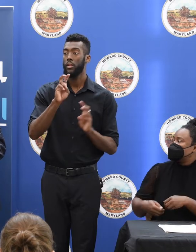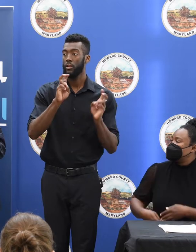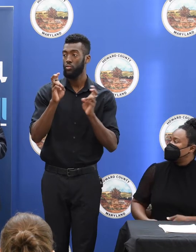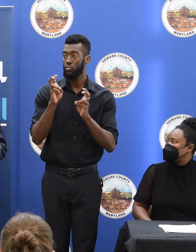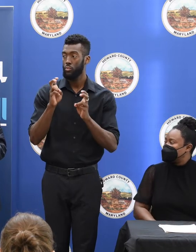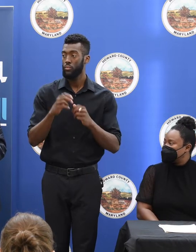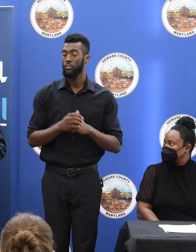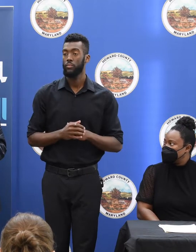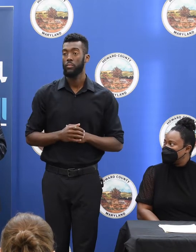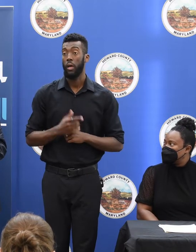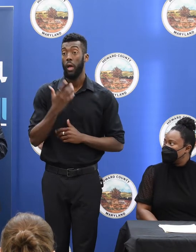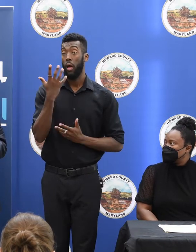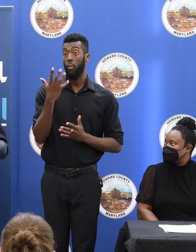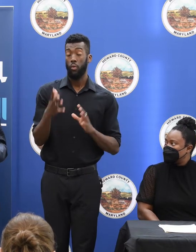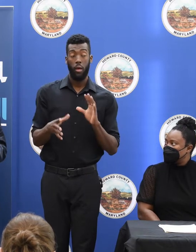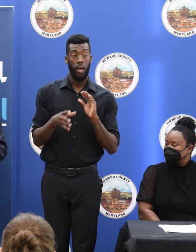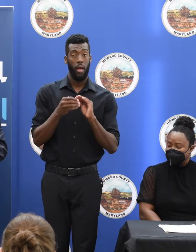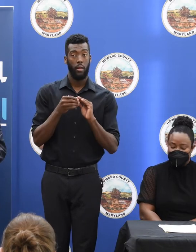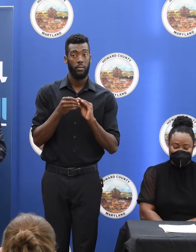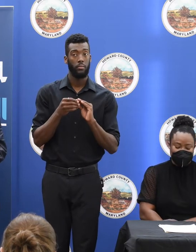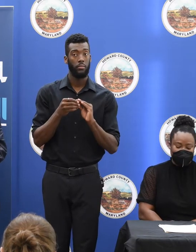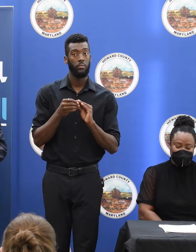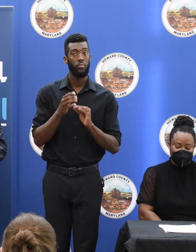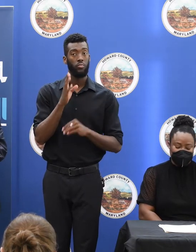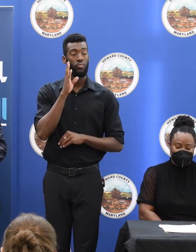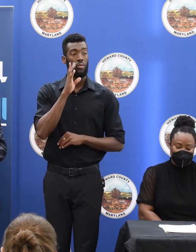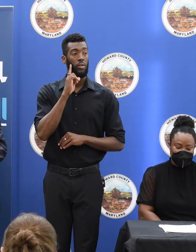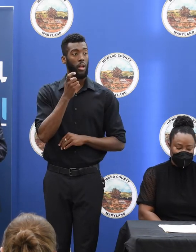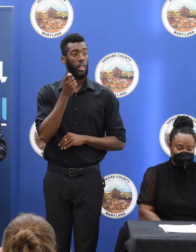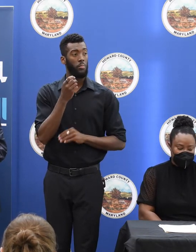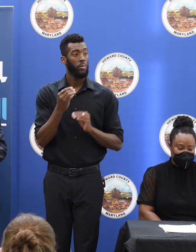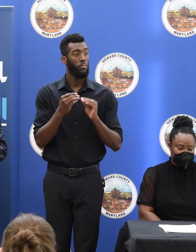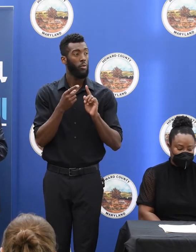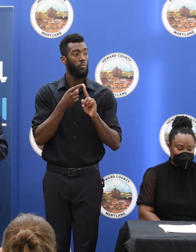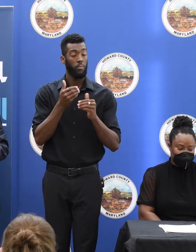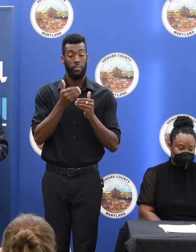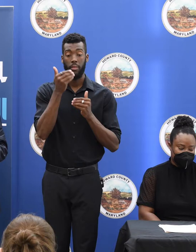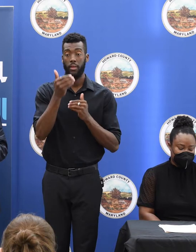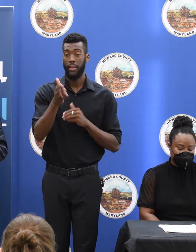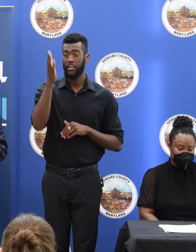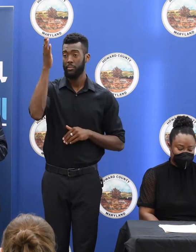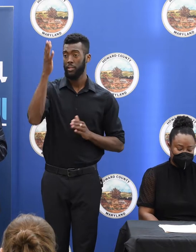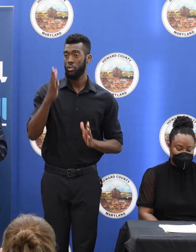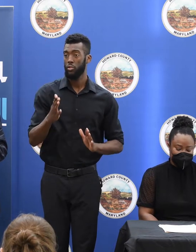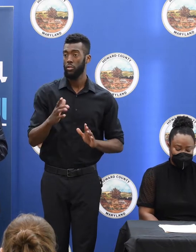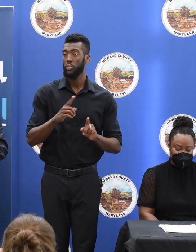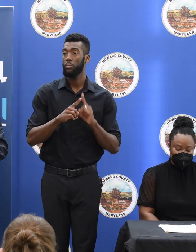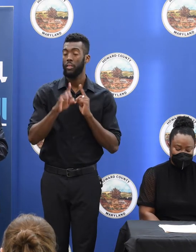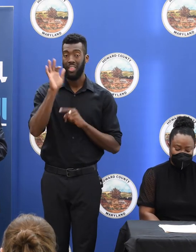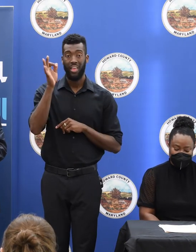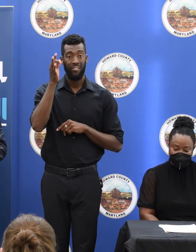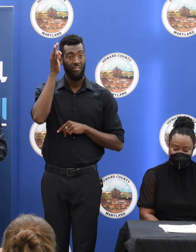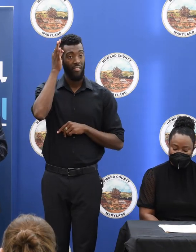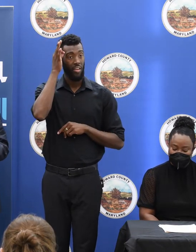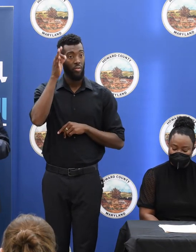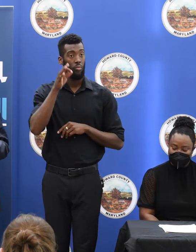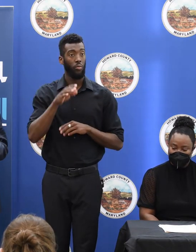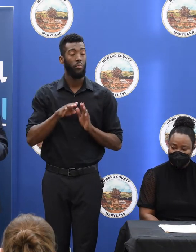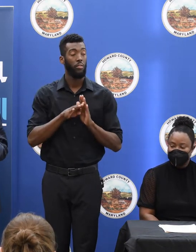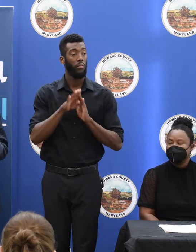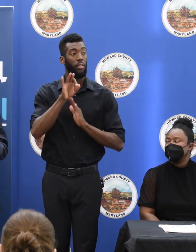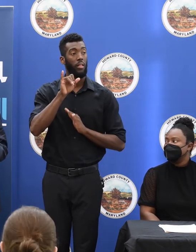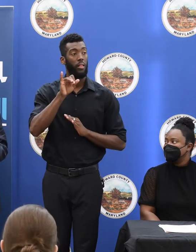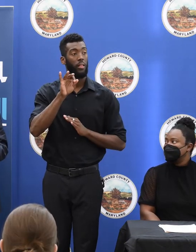want to say, you know, as you'll hear a little more from our next speaker, but the Federal Inflation Reduction Act, as you know,